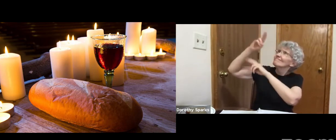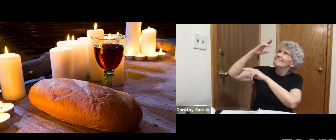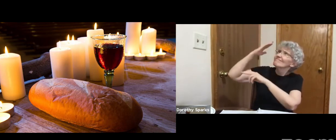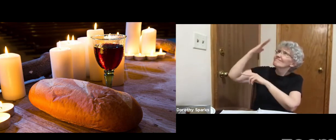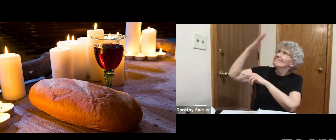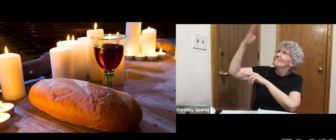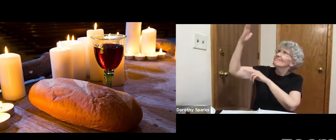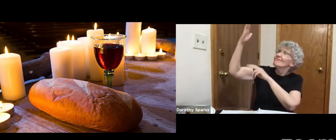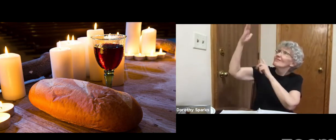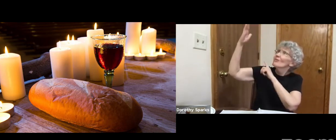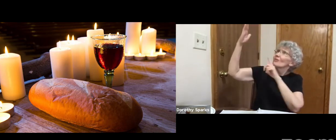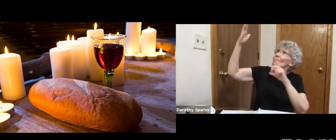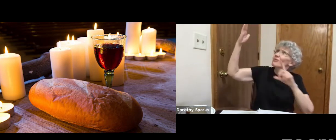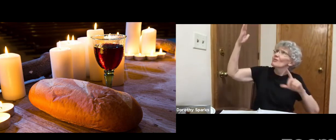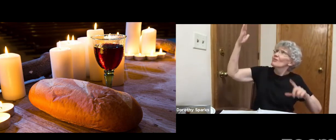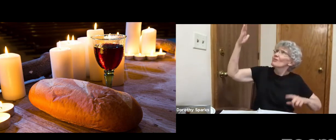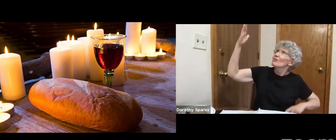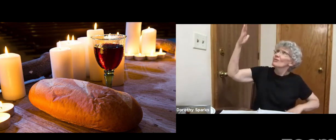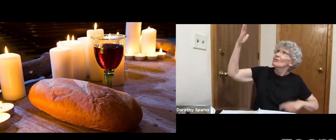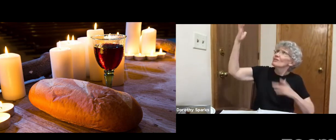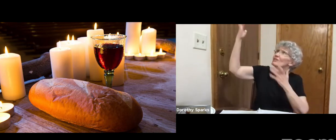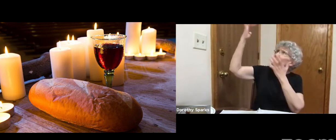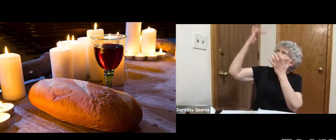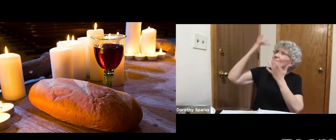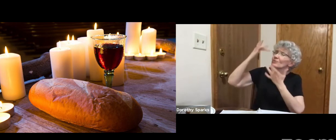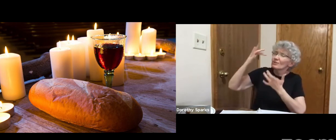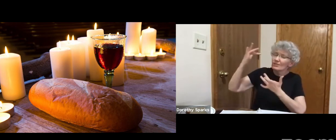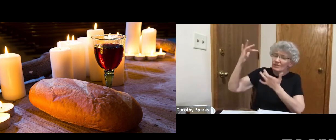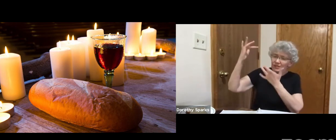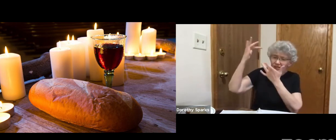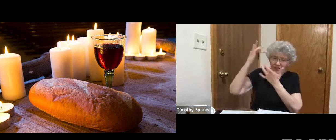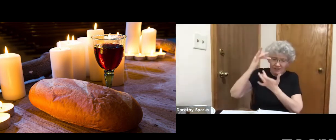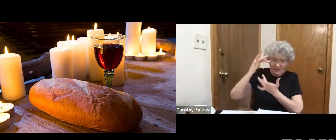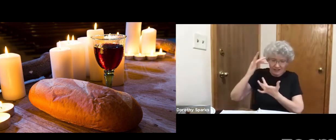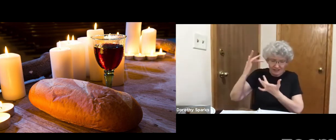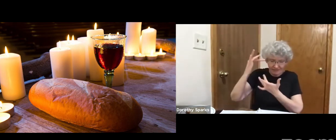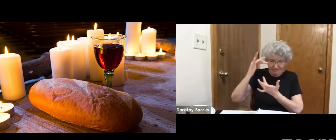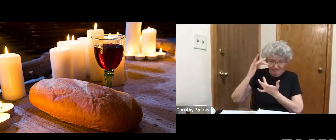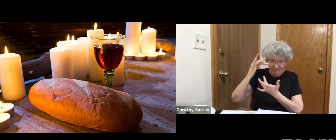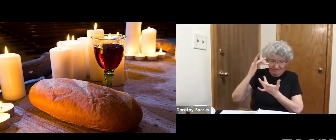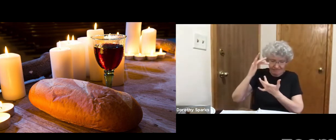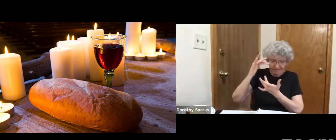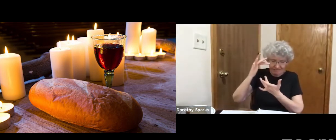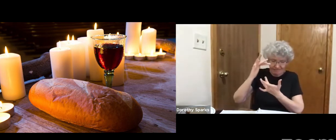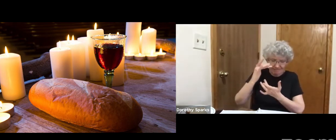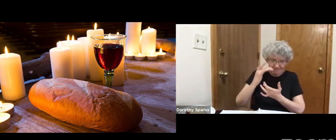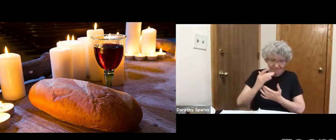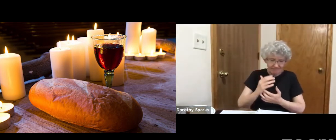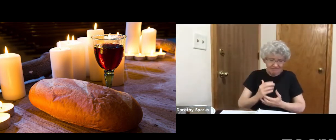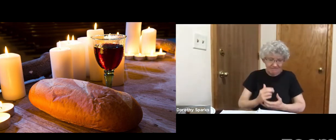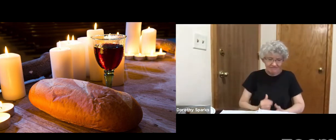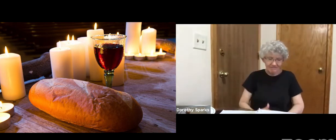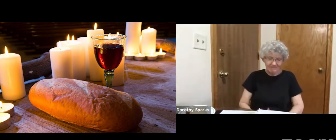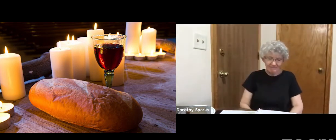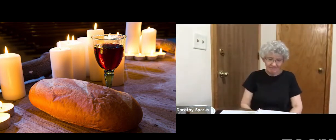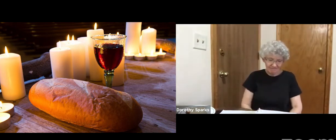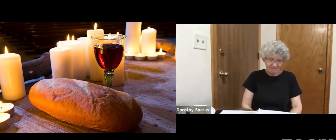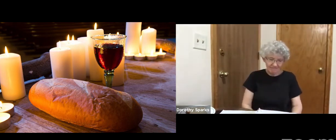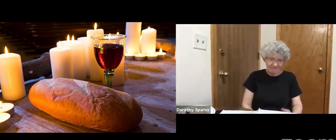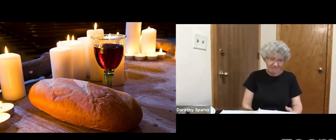sun, O Lord, have mercy on me.